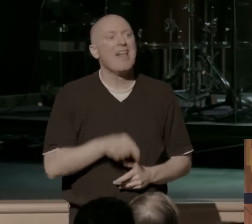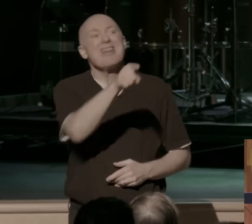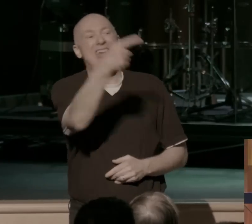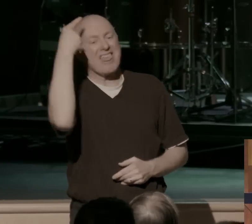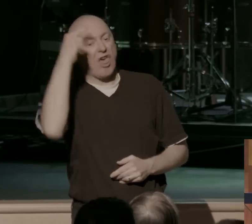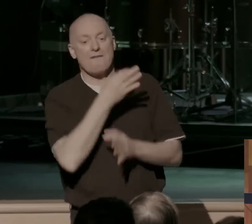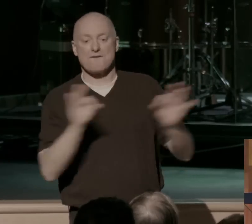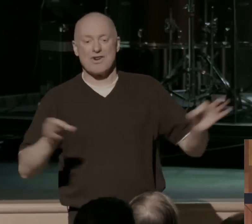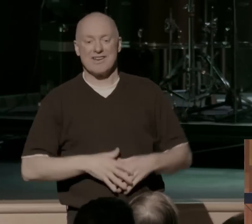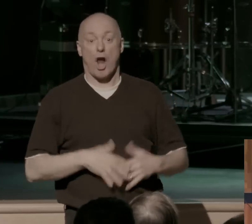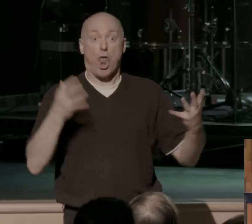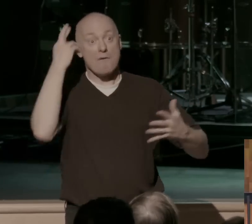reasons why they thought they were free.